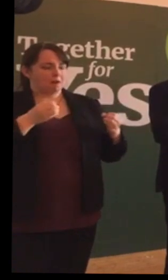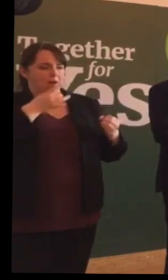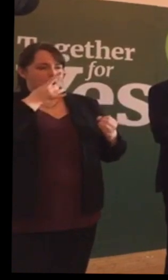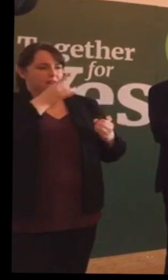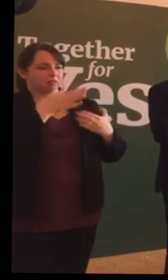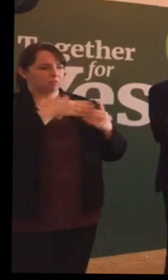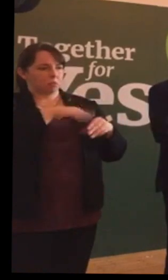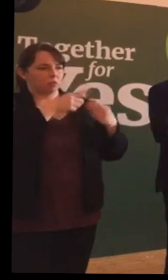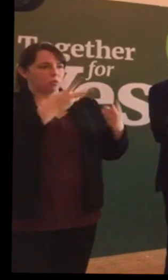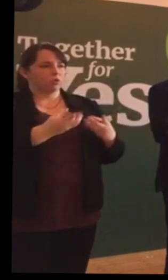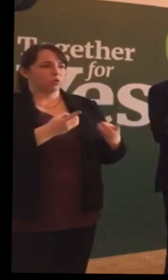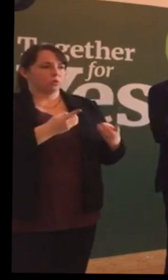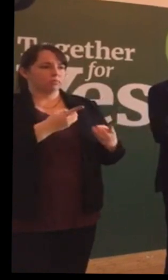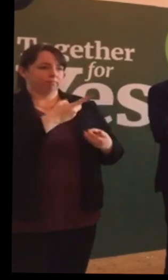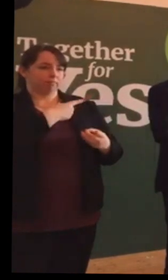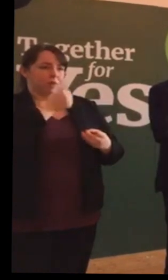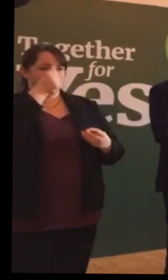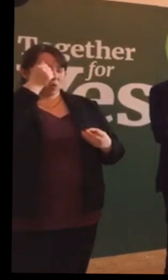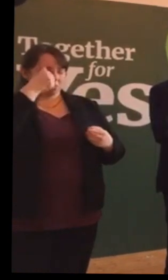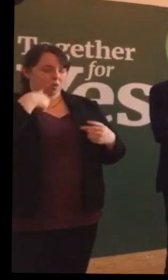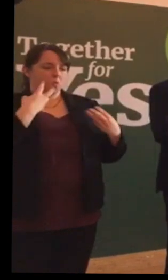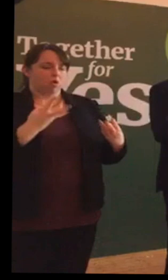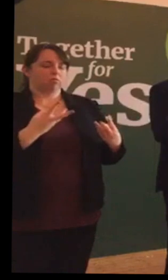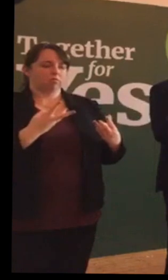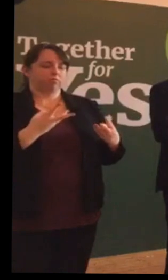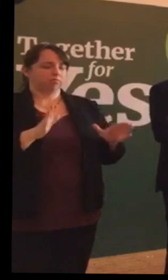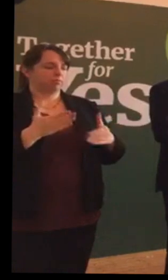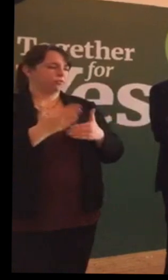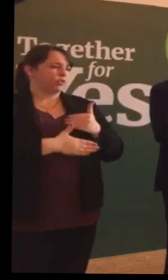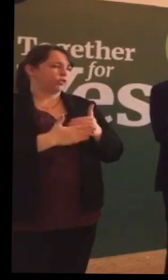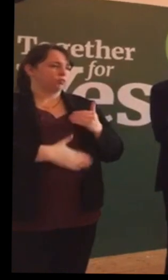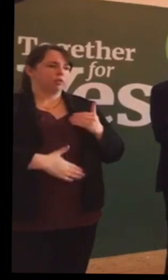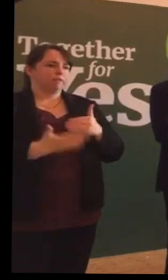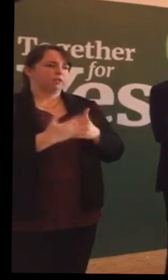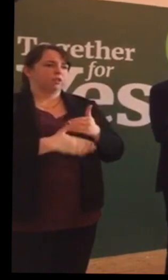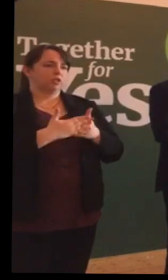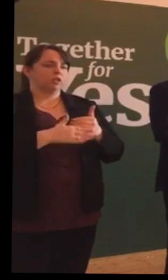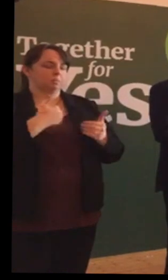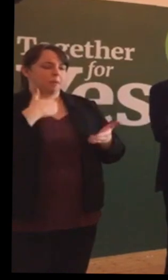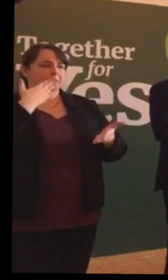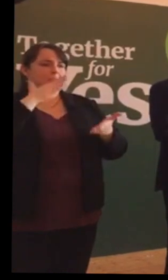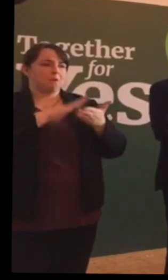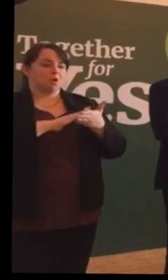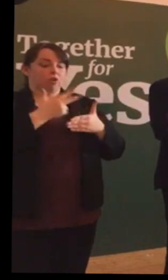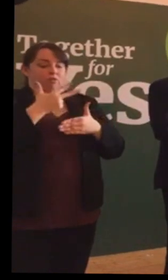We knew we wanted to bring the pregnancy to an end and we made an appointment for three days' time.